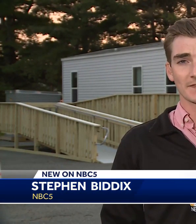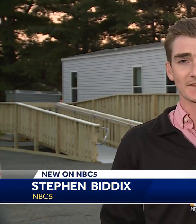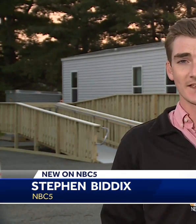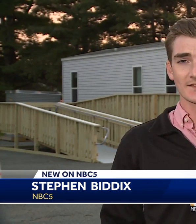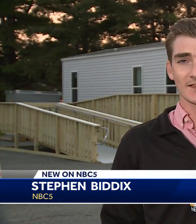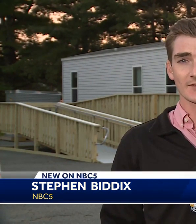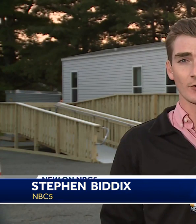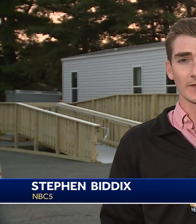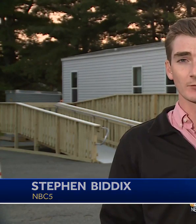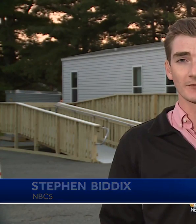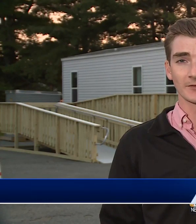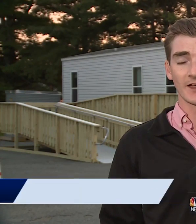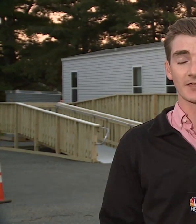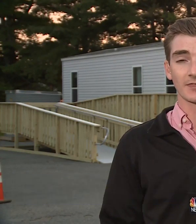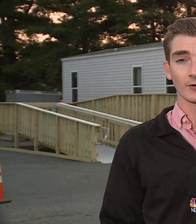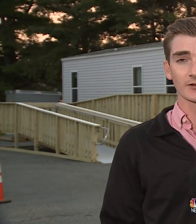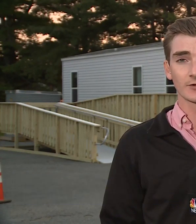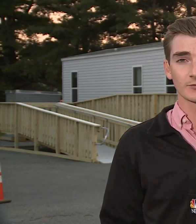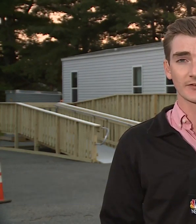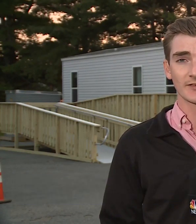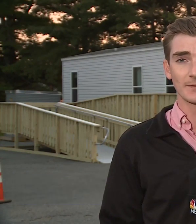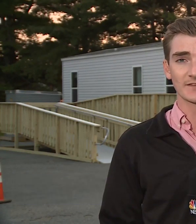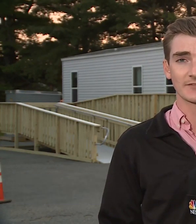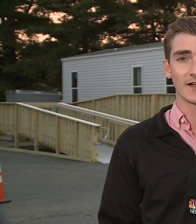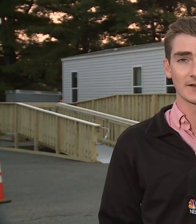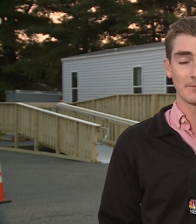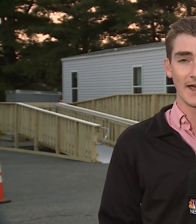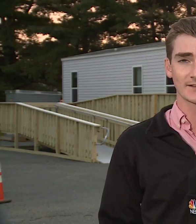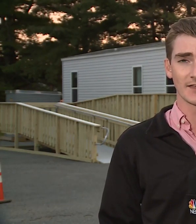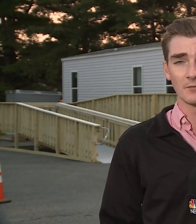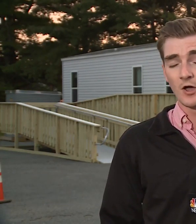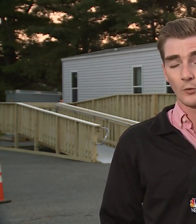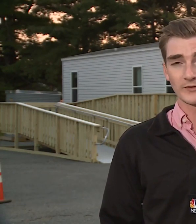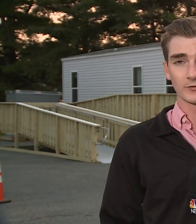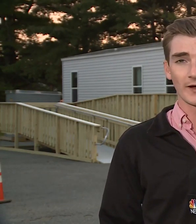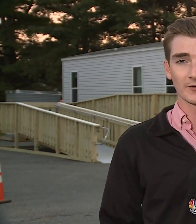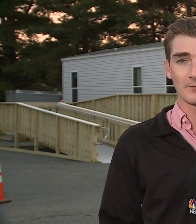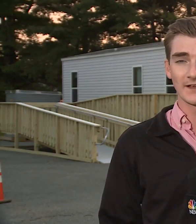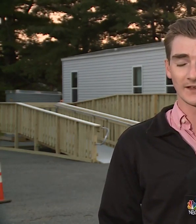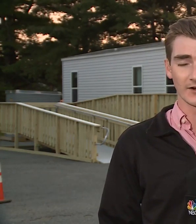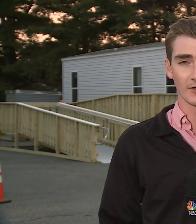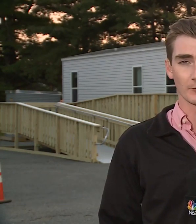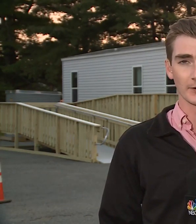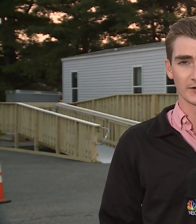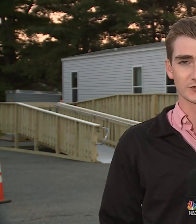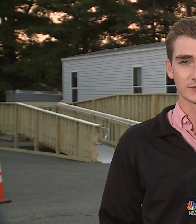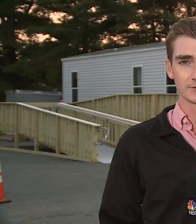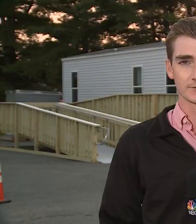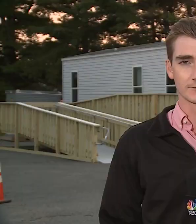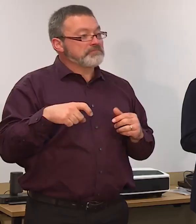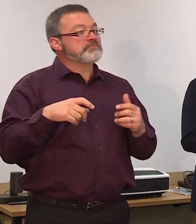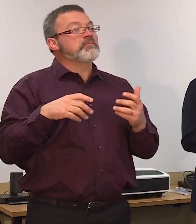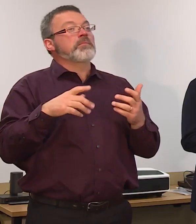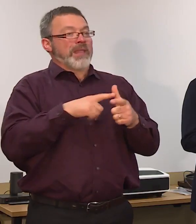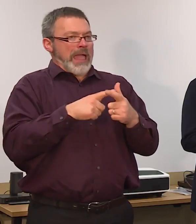But the state says only roughly a third of those recipients have gotten back to them, which is why they're making another push.